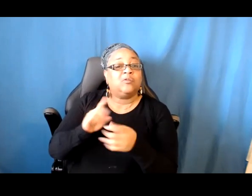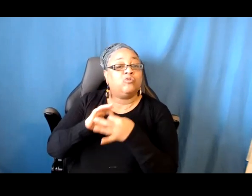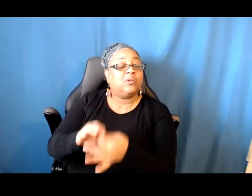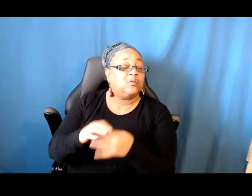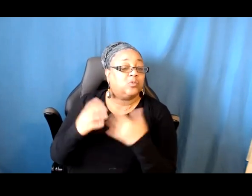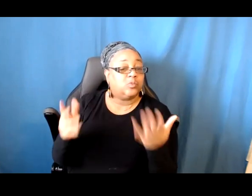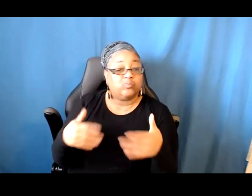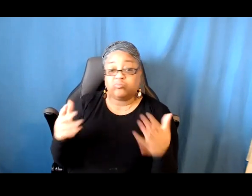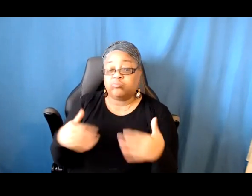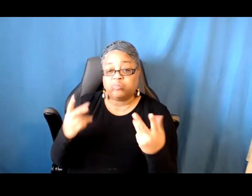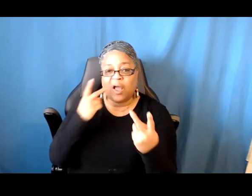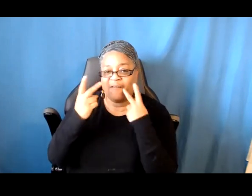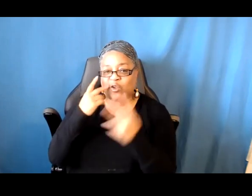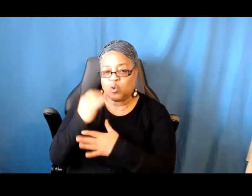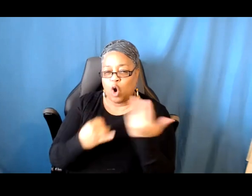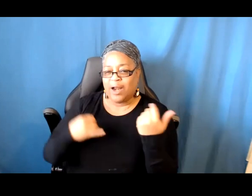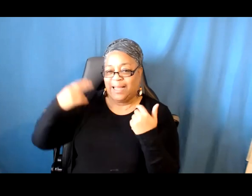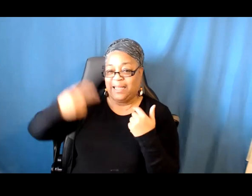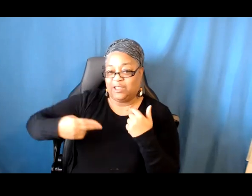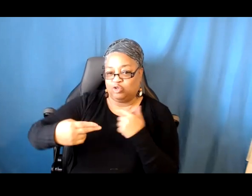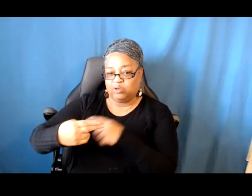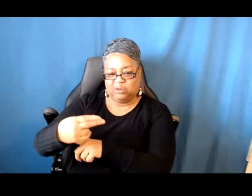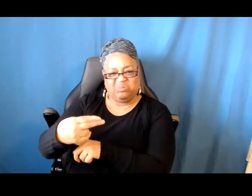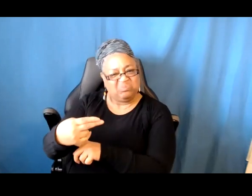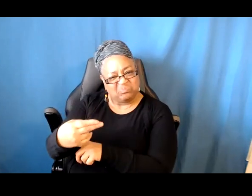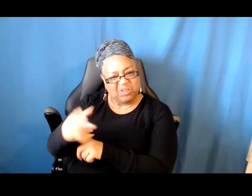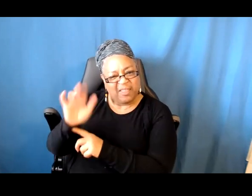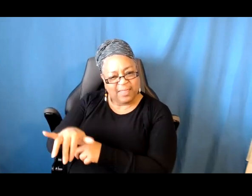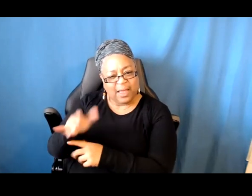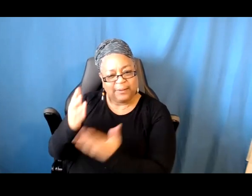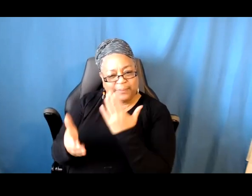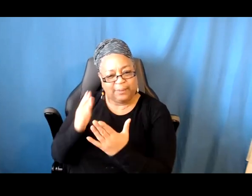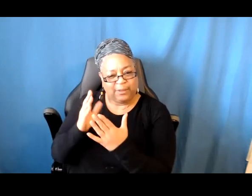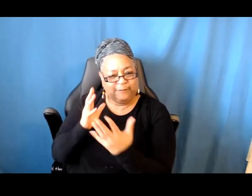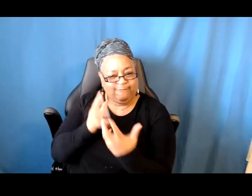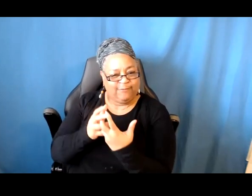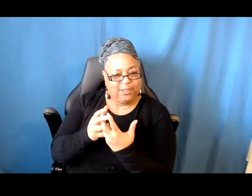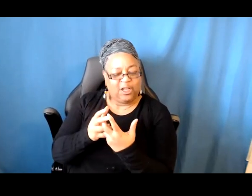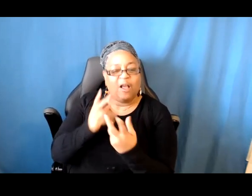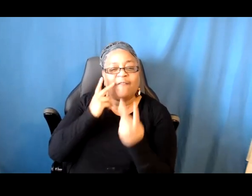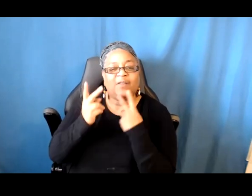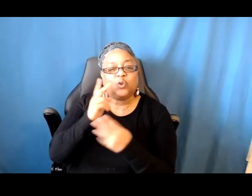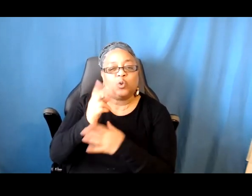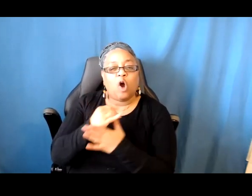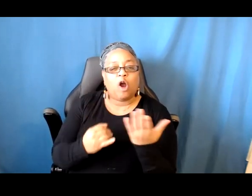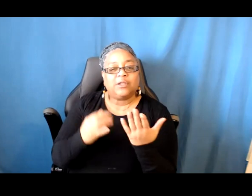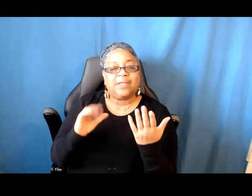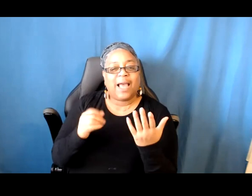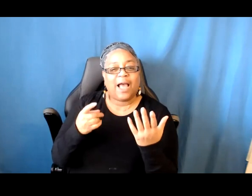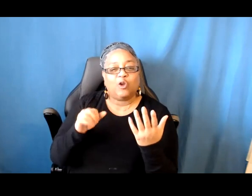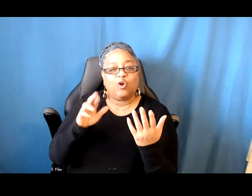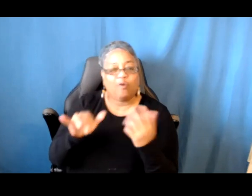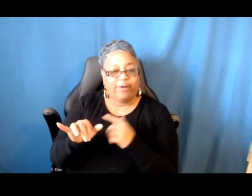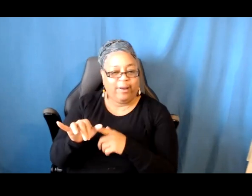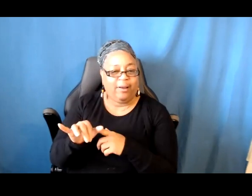visual art history, that might be better fit in the visual arts category under